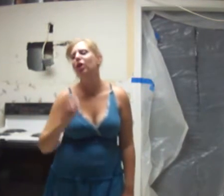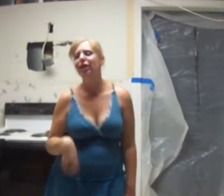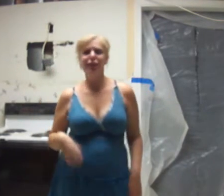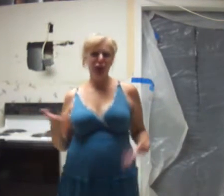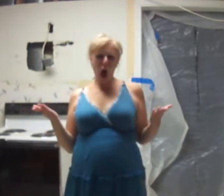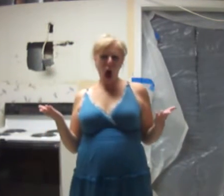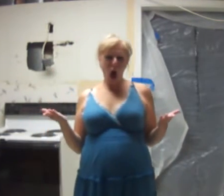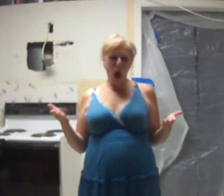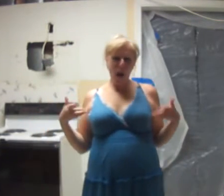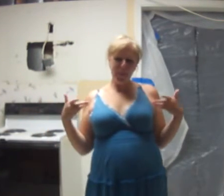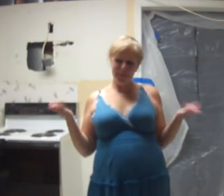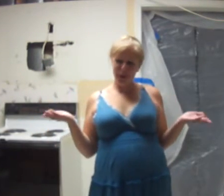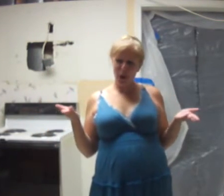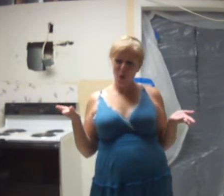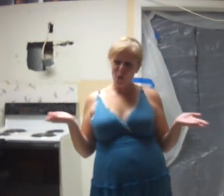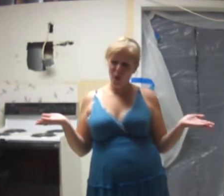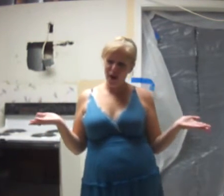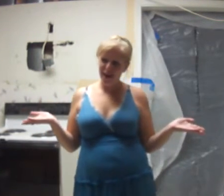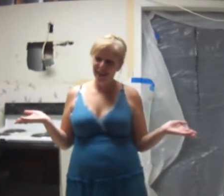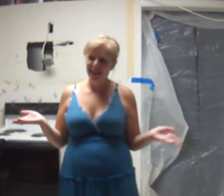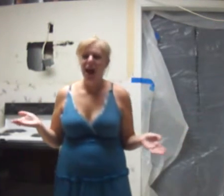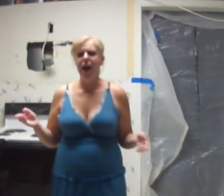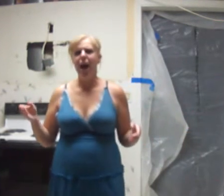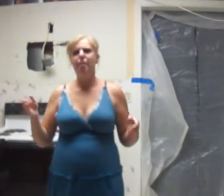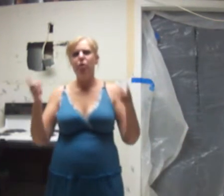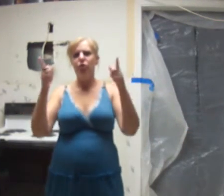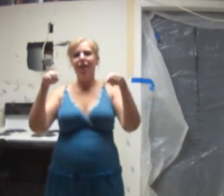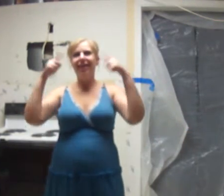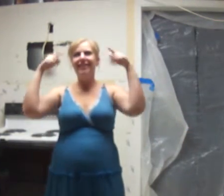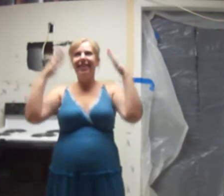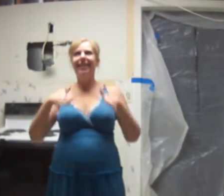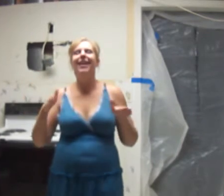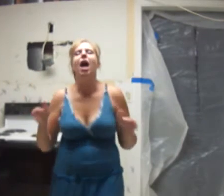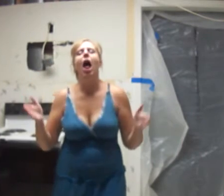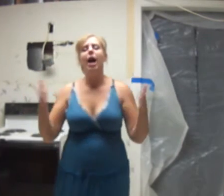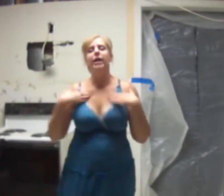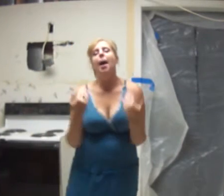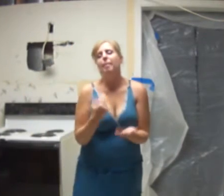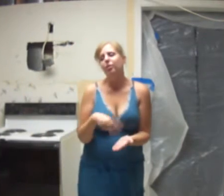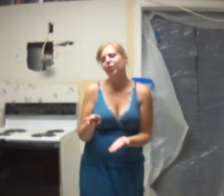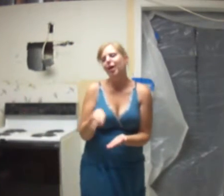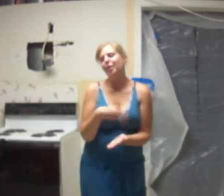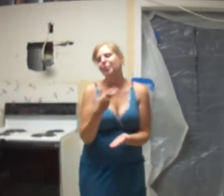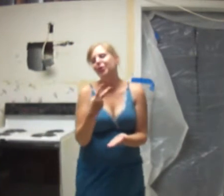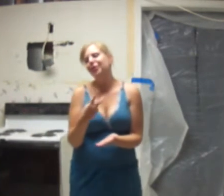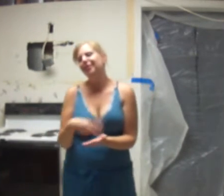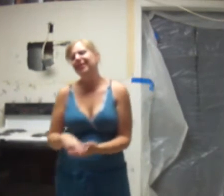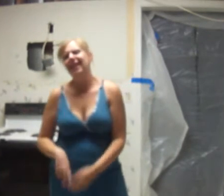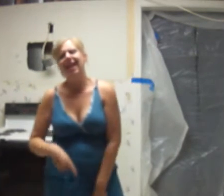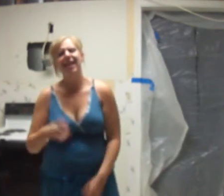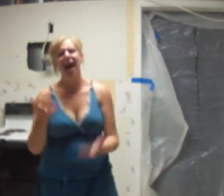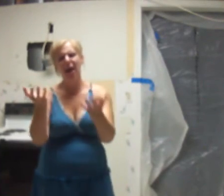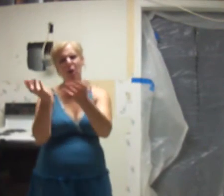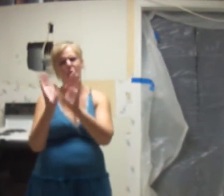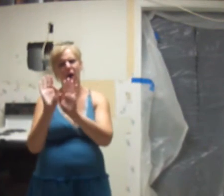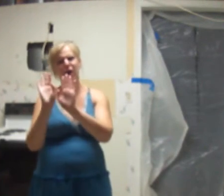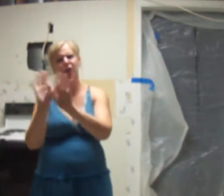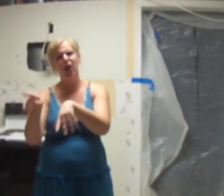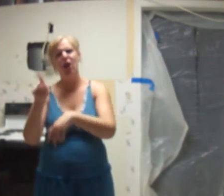star, so what, I am a rock star I got my pride for yours, and I don't want you don't